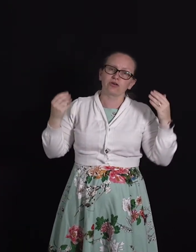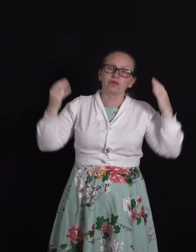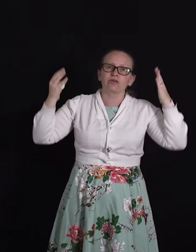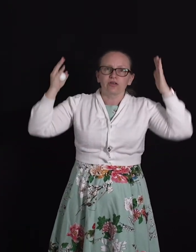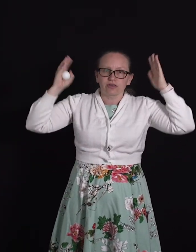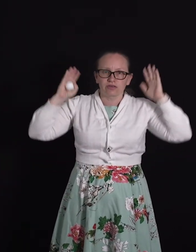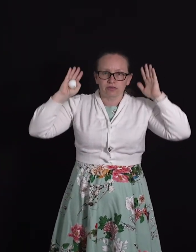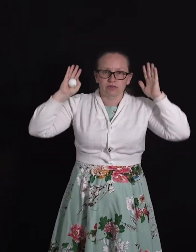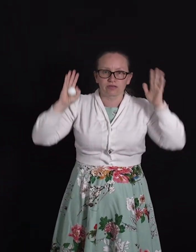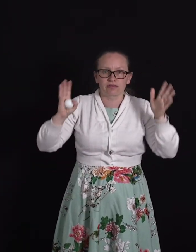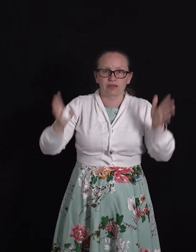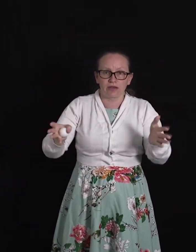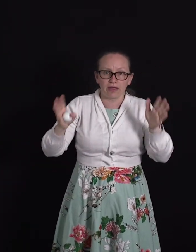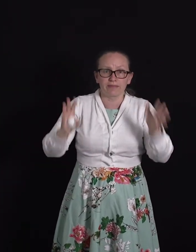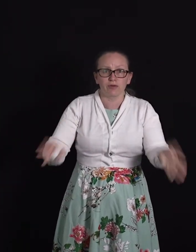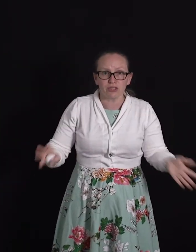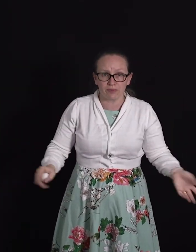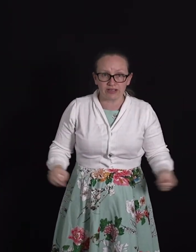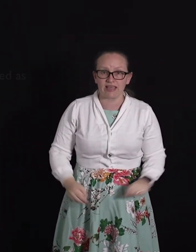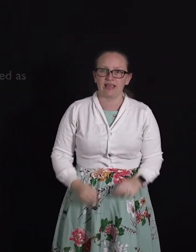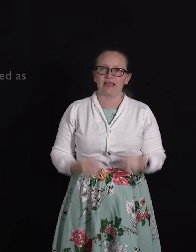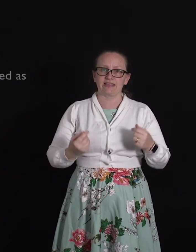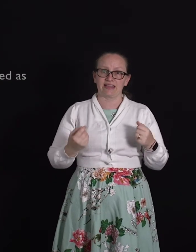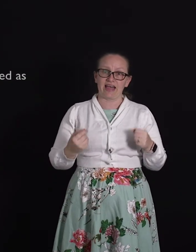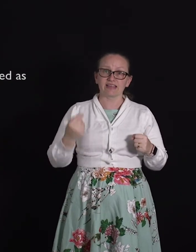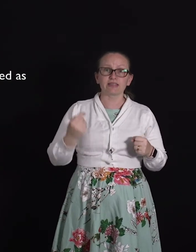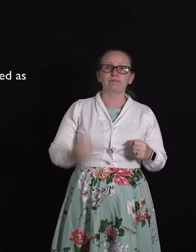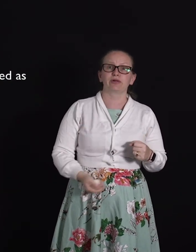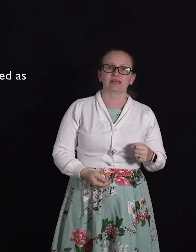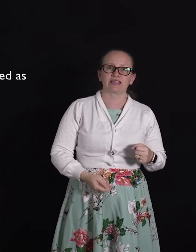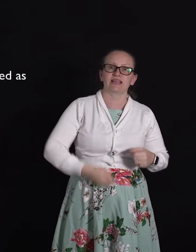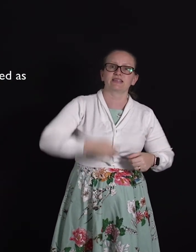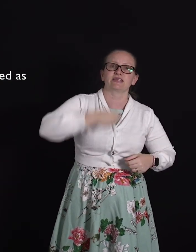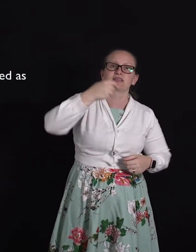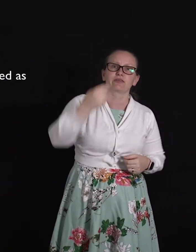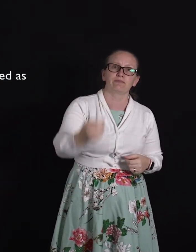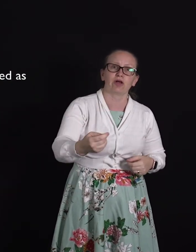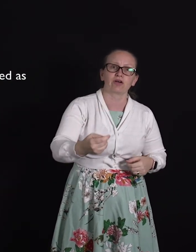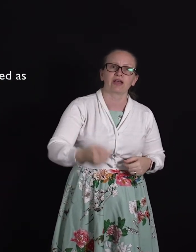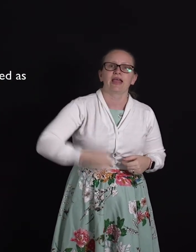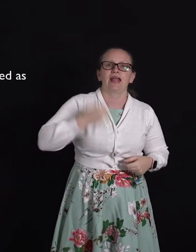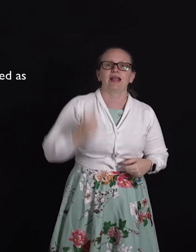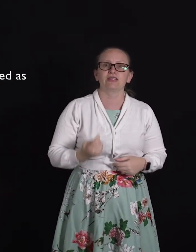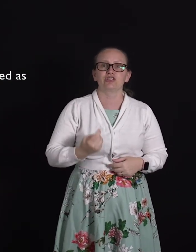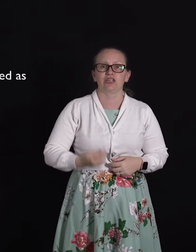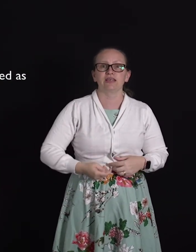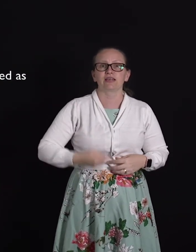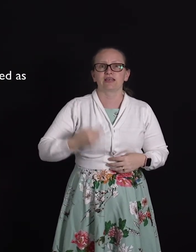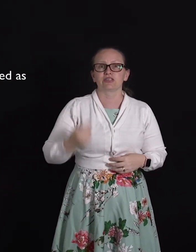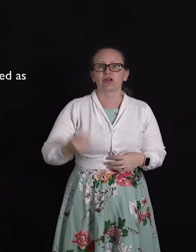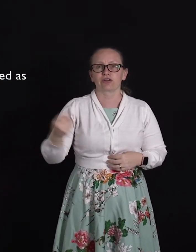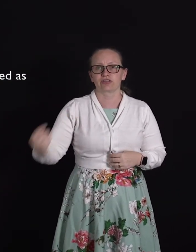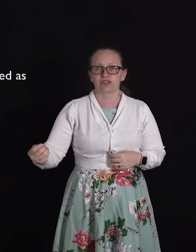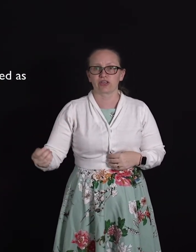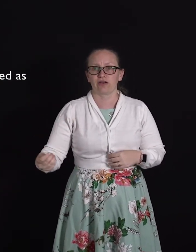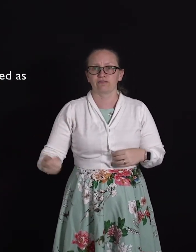the important point here is that as the bullet enters the block energy is not conserved.